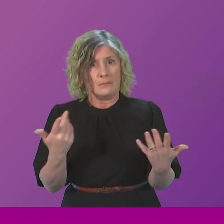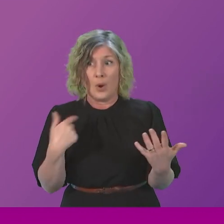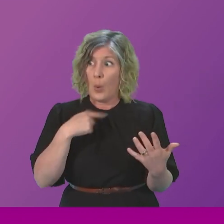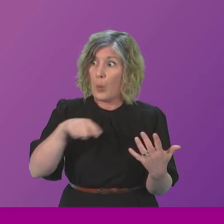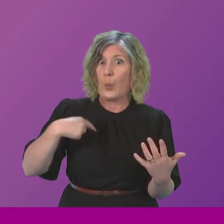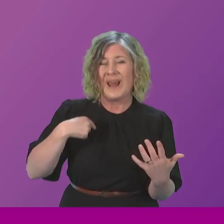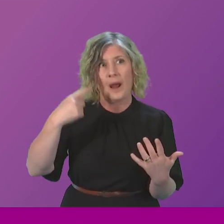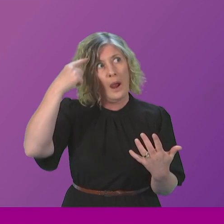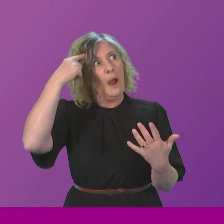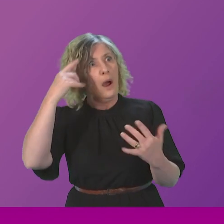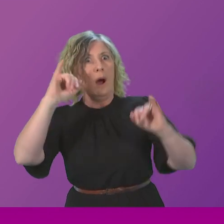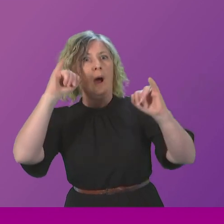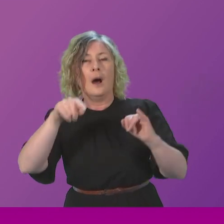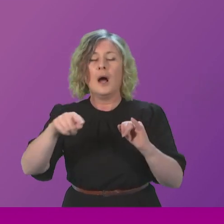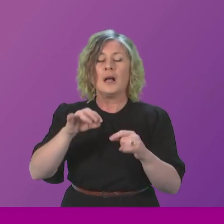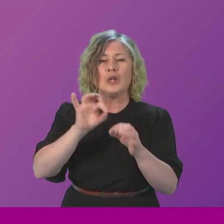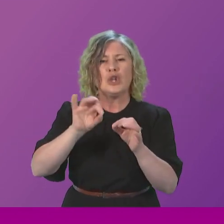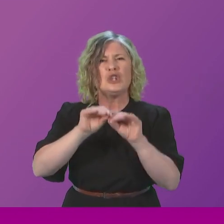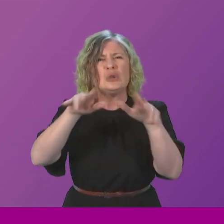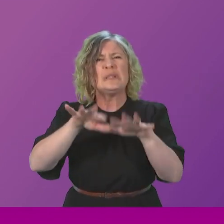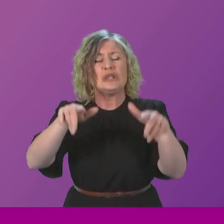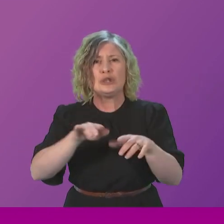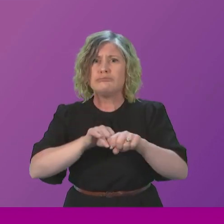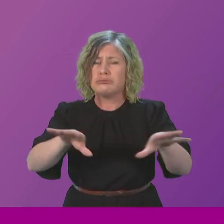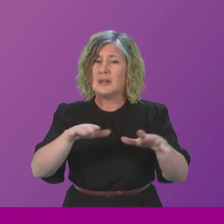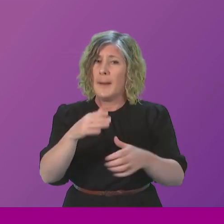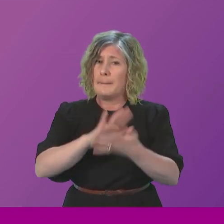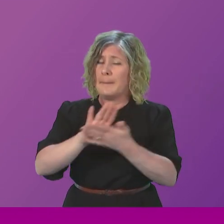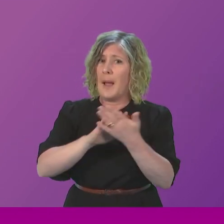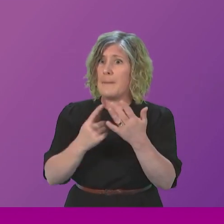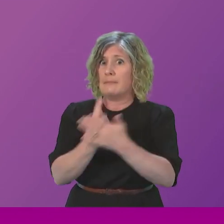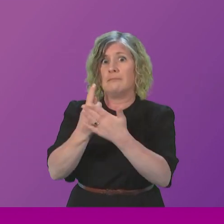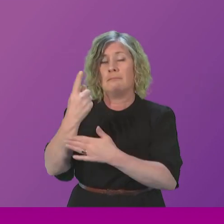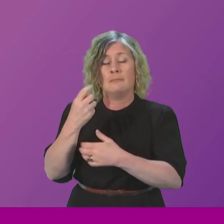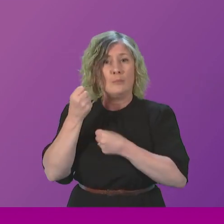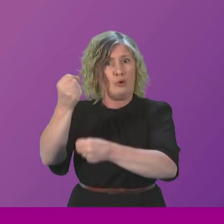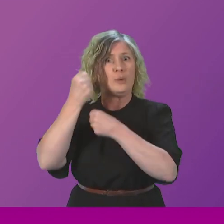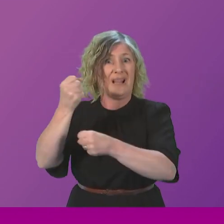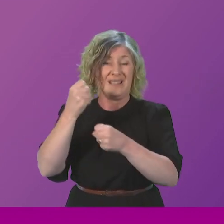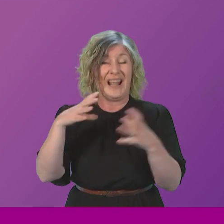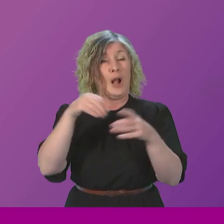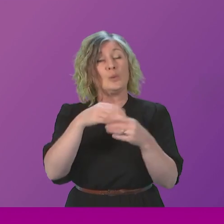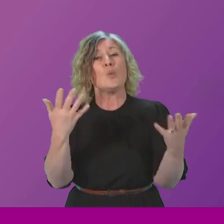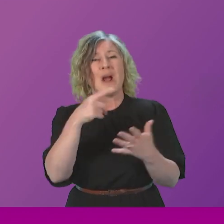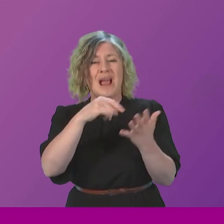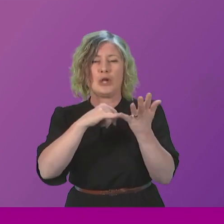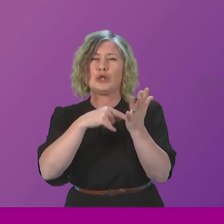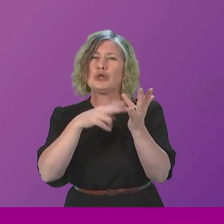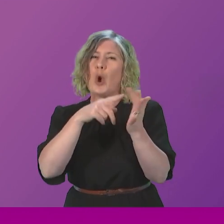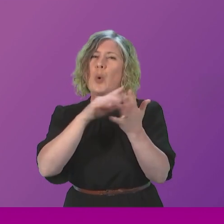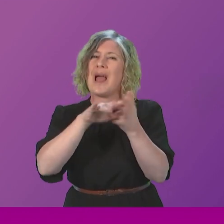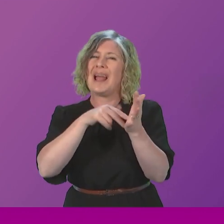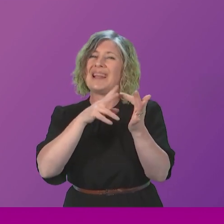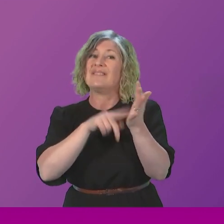,000 sewage spills have prompted protests across the country, including in Stonehaven, in my region, this Saturday. Now, in December